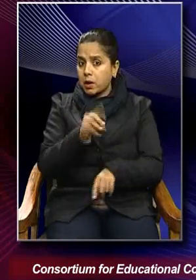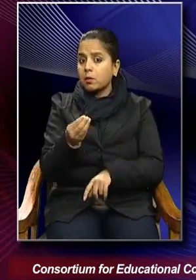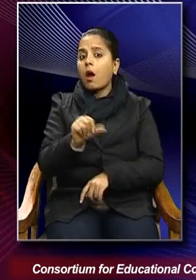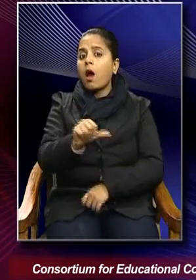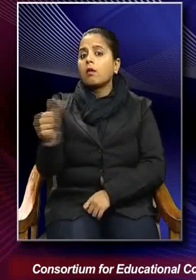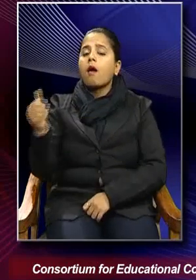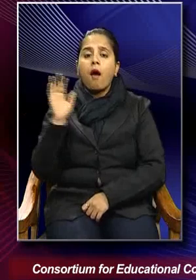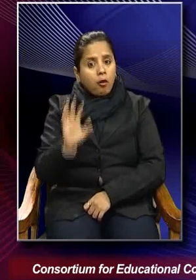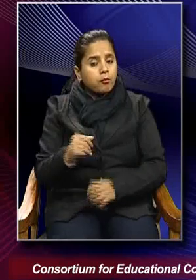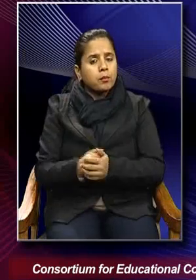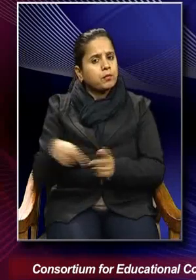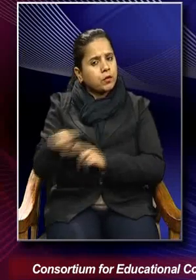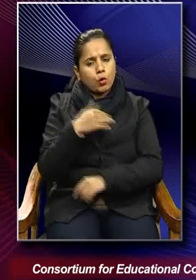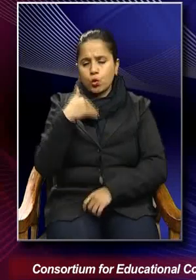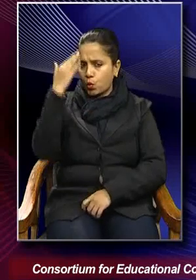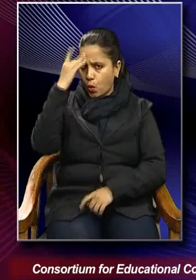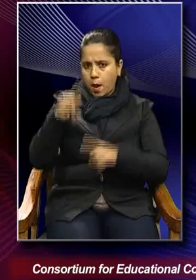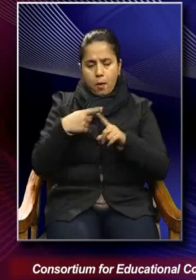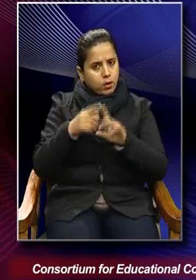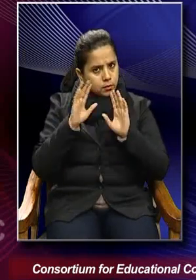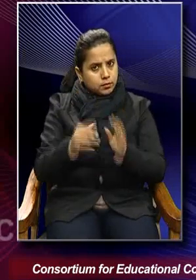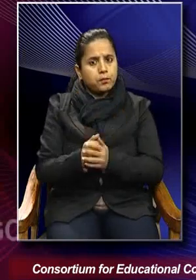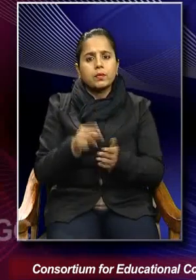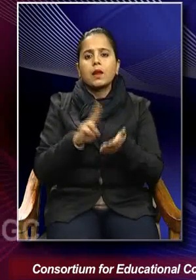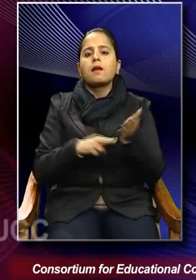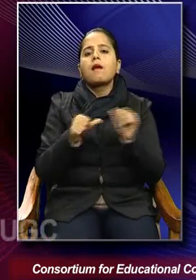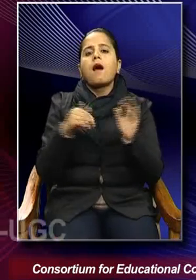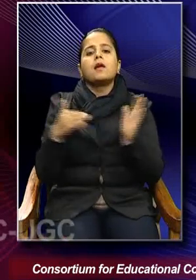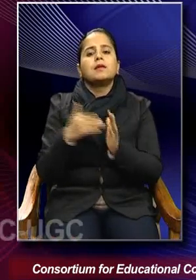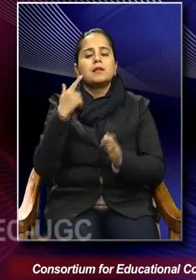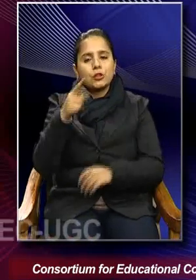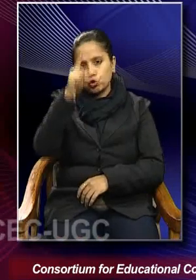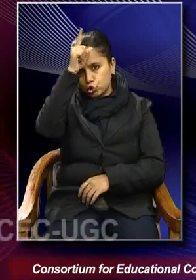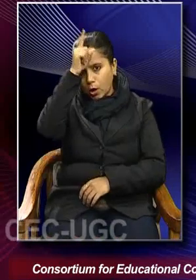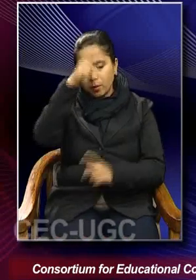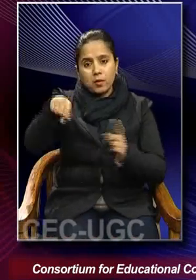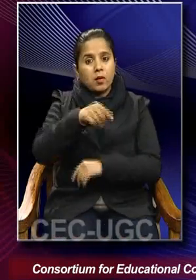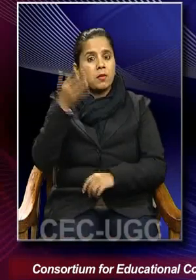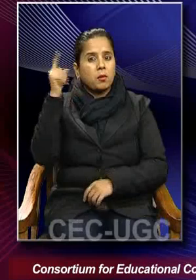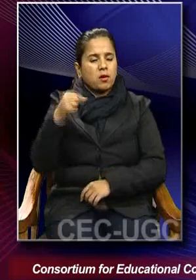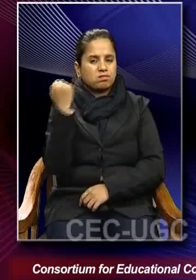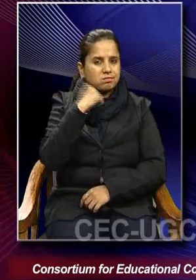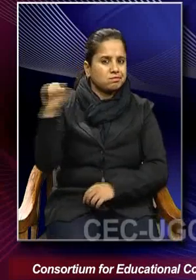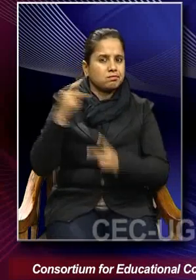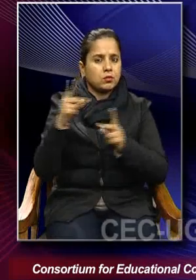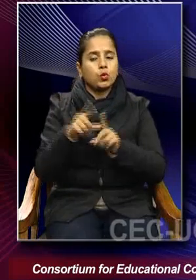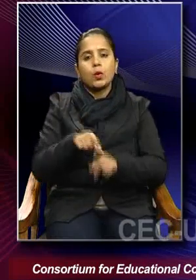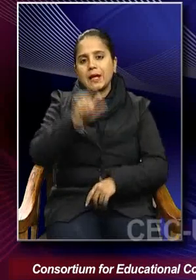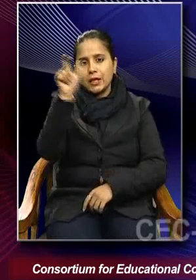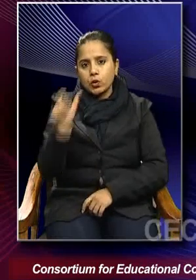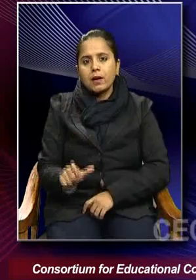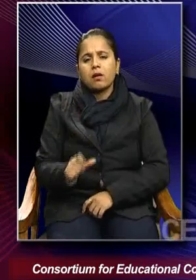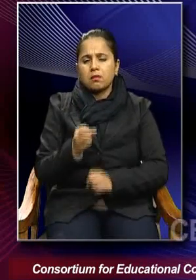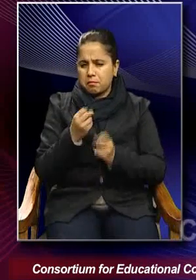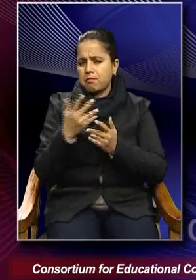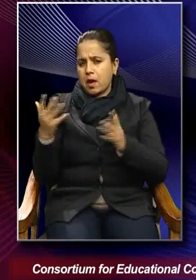that, uh, we all know about, the Nazi, uh, Germany, fascist, uh, Italy and so forth,